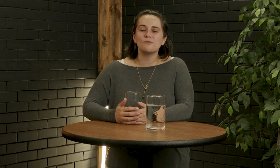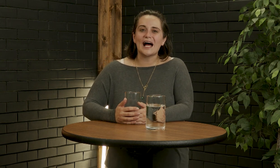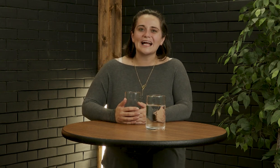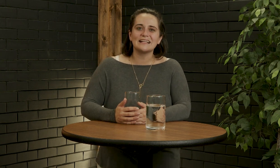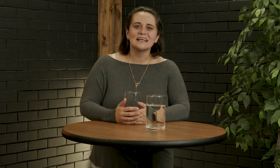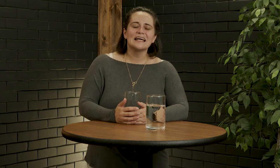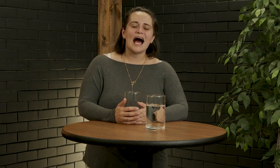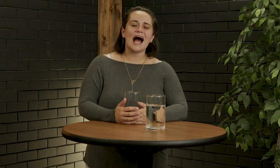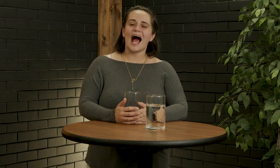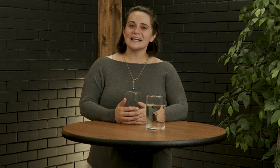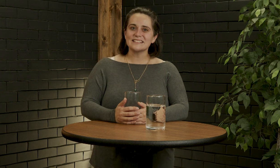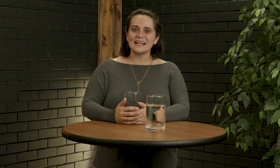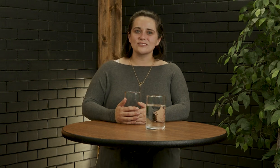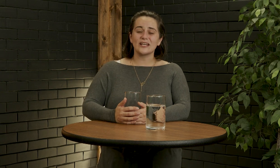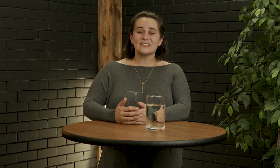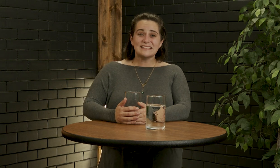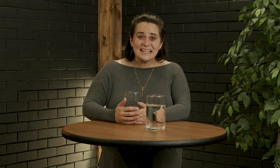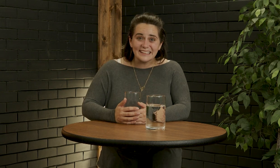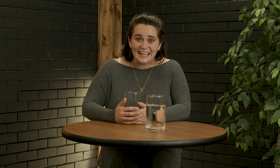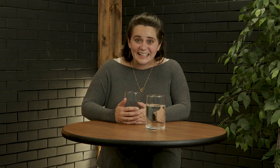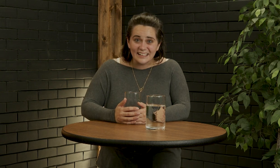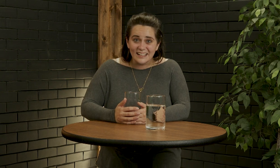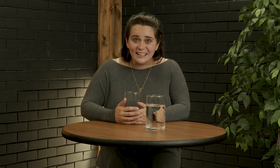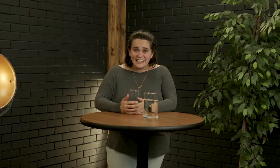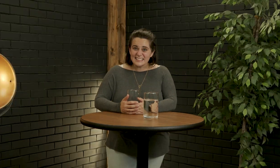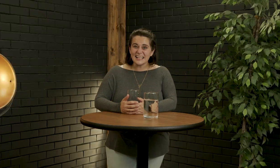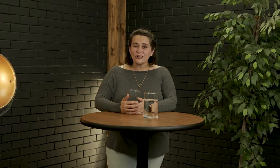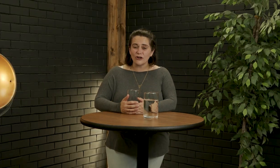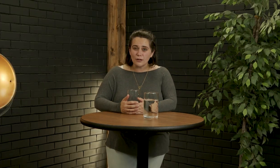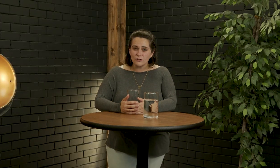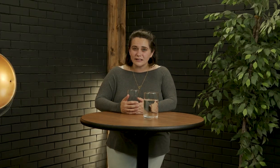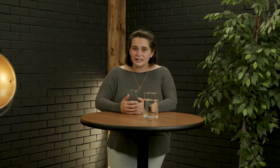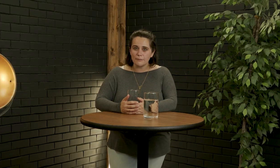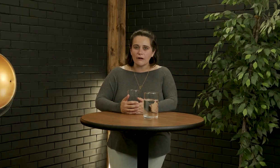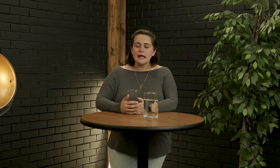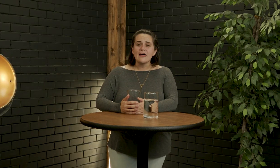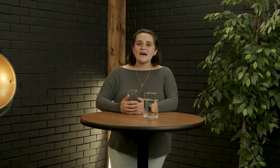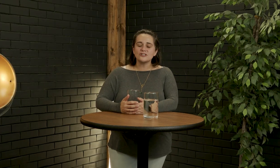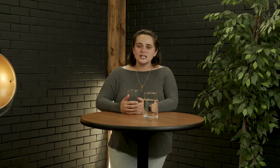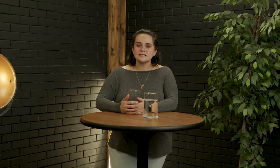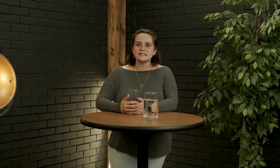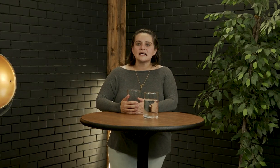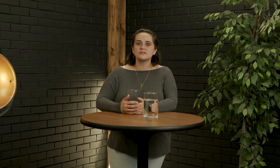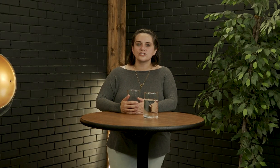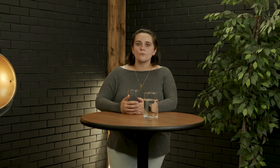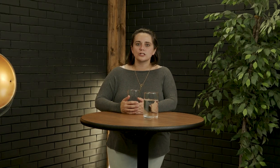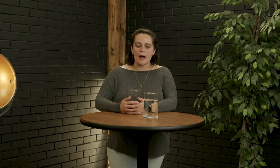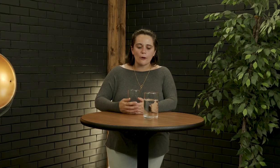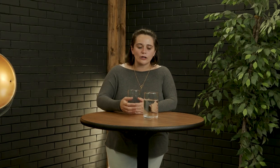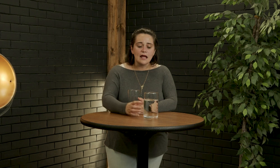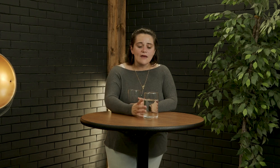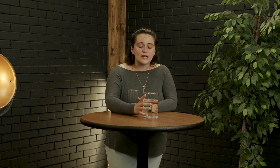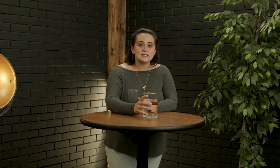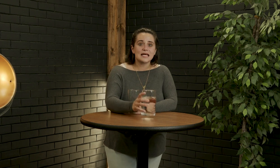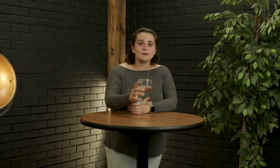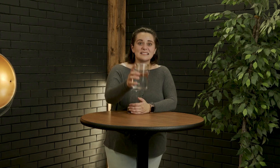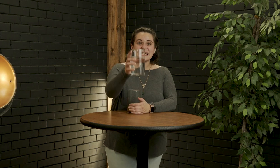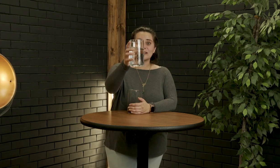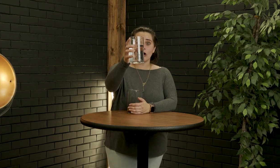blind eyesight so they could see again isn't that incredible to think about that Jesus had so much power that he was able to take a